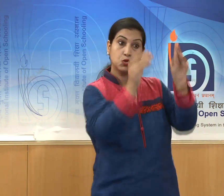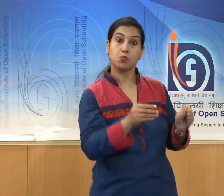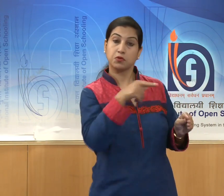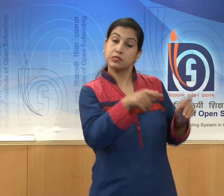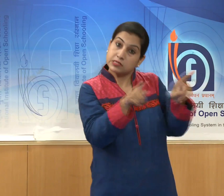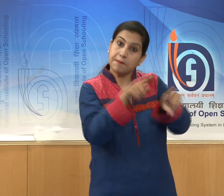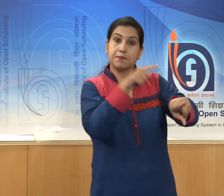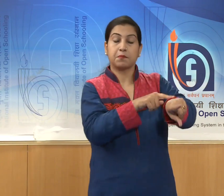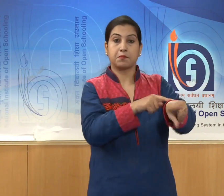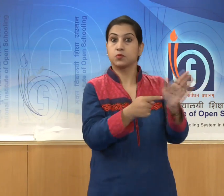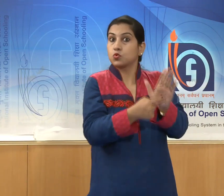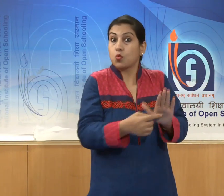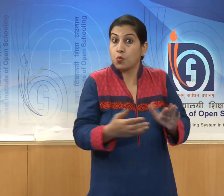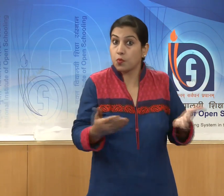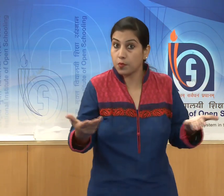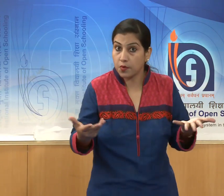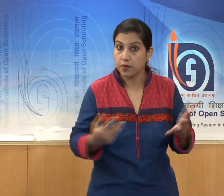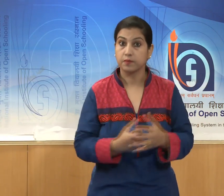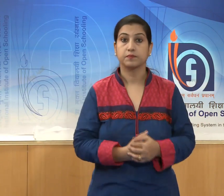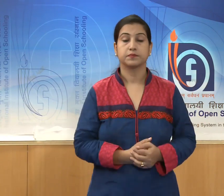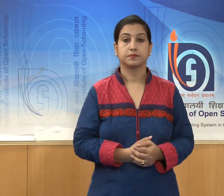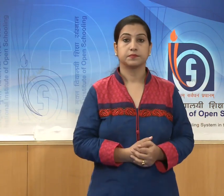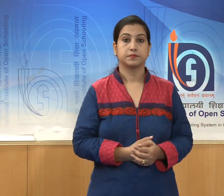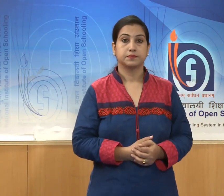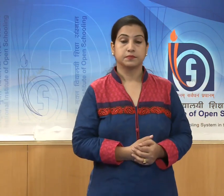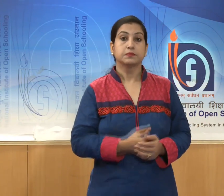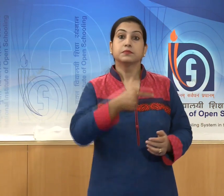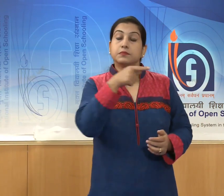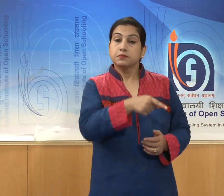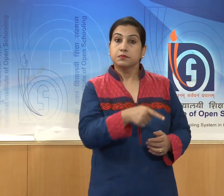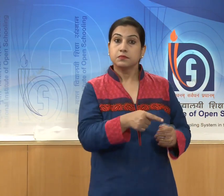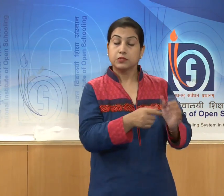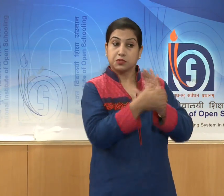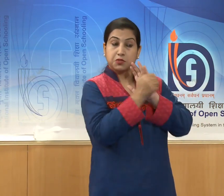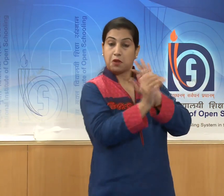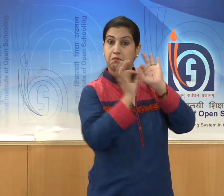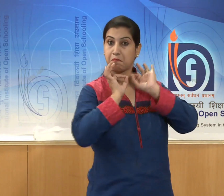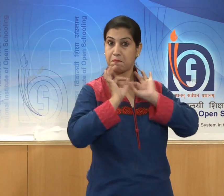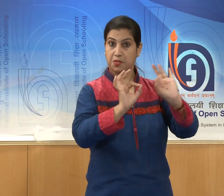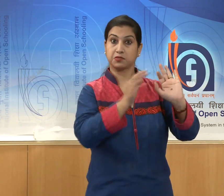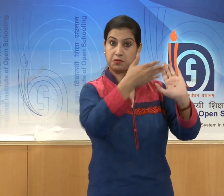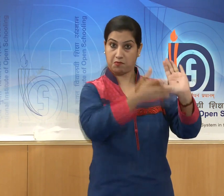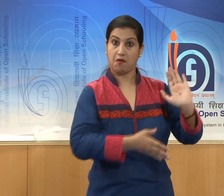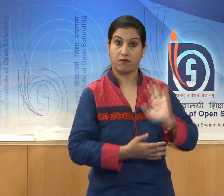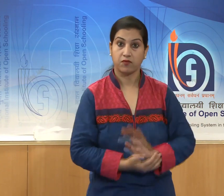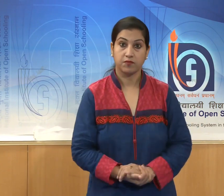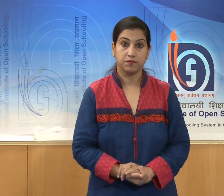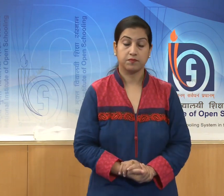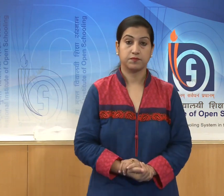shows the fine skills of